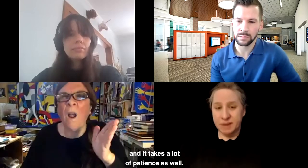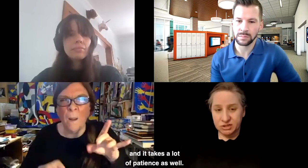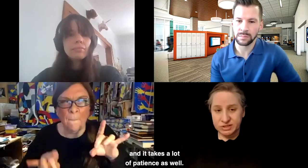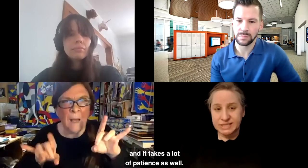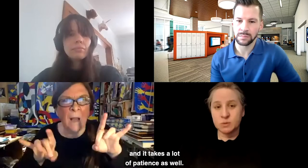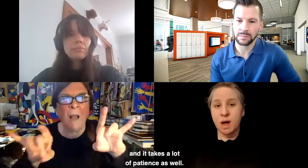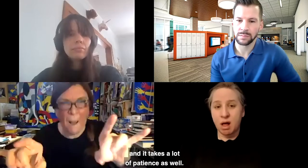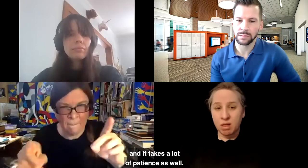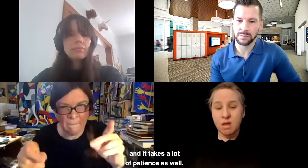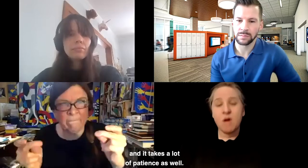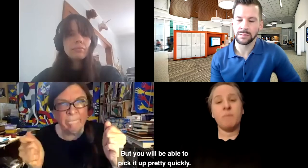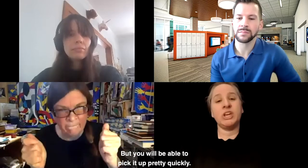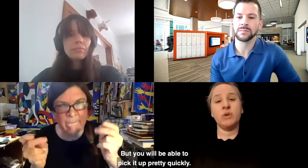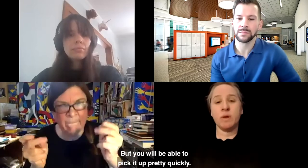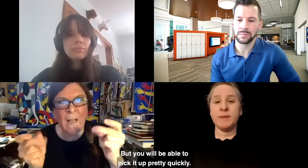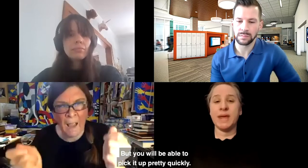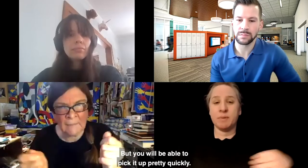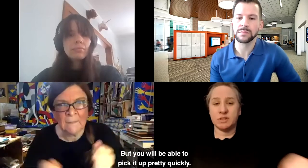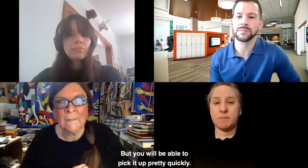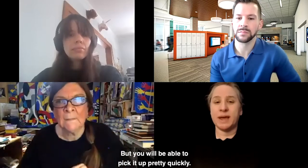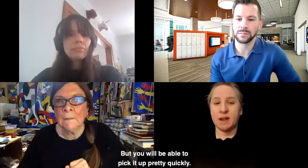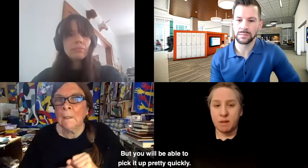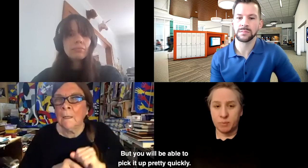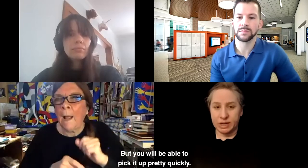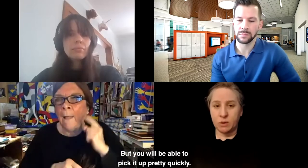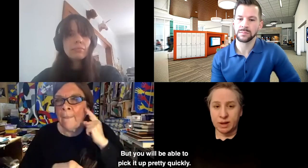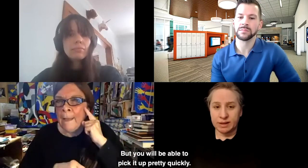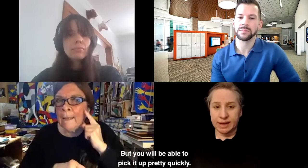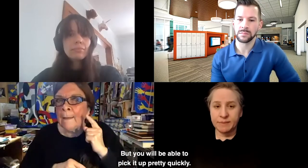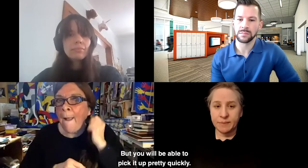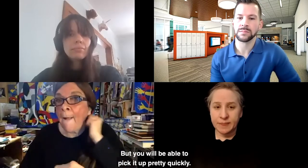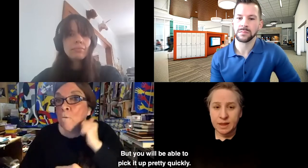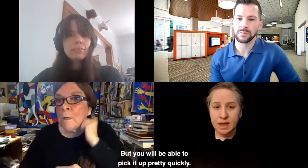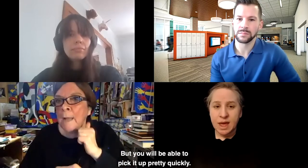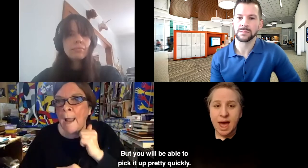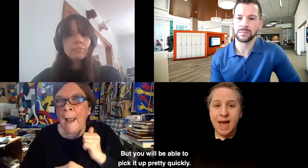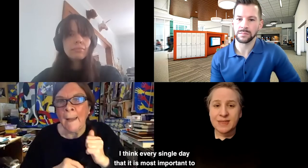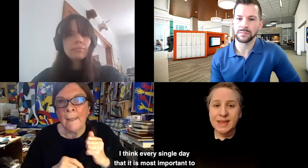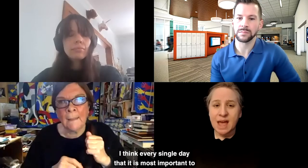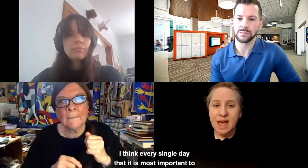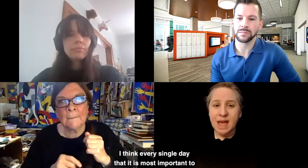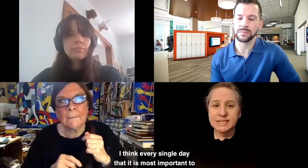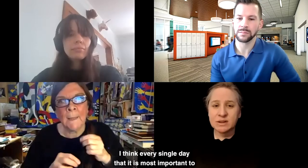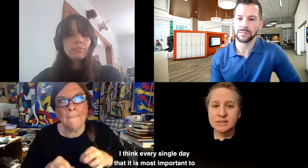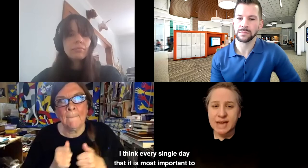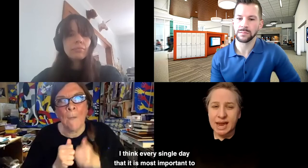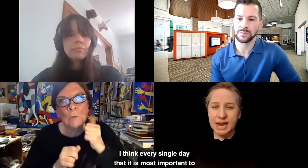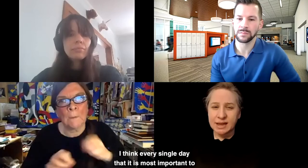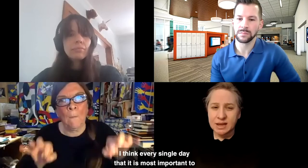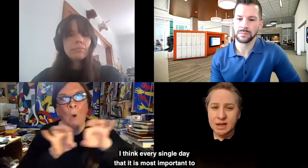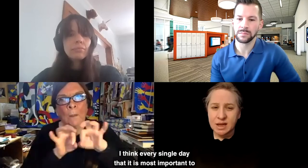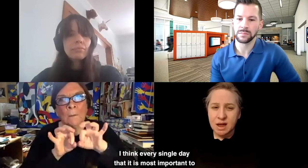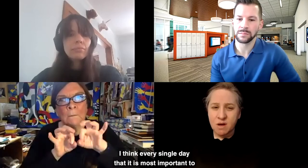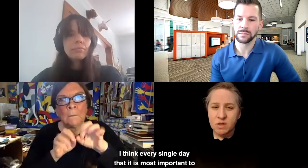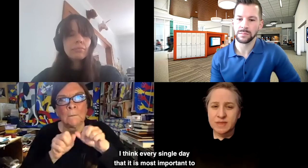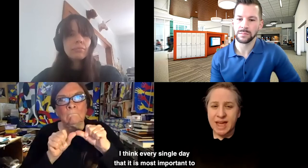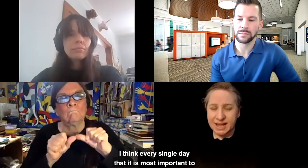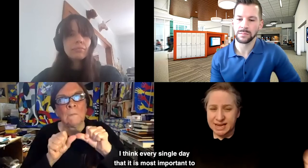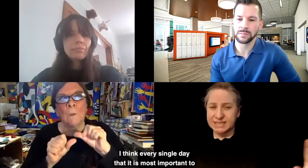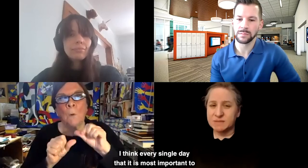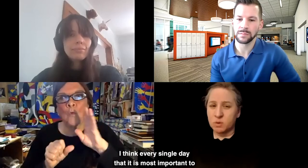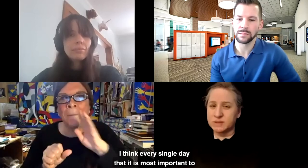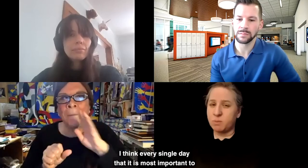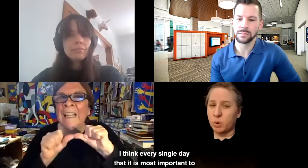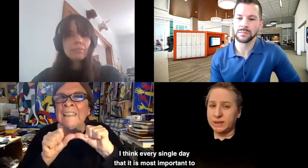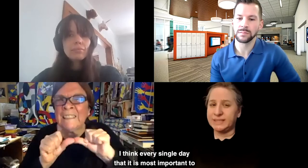a lot of patience as well. But you will be able to pick it up pretty quickly. I think every single day that